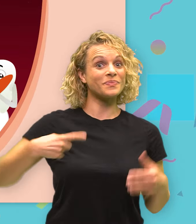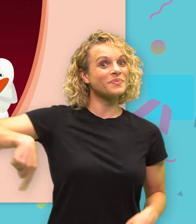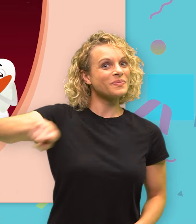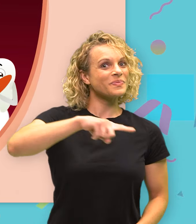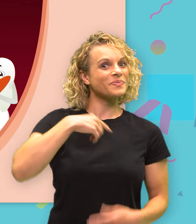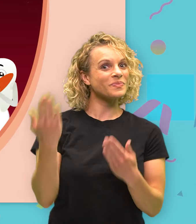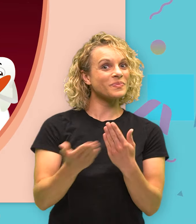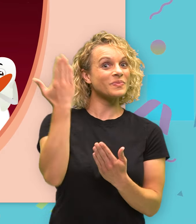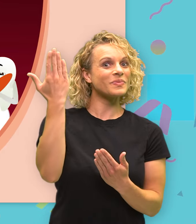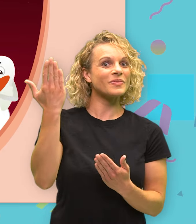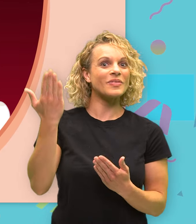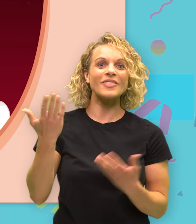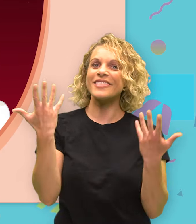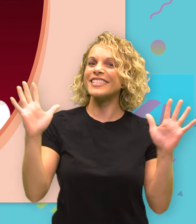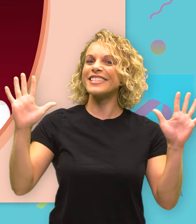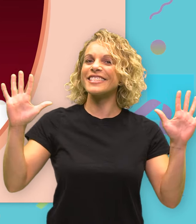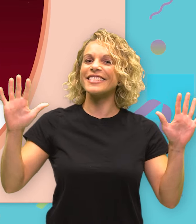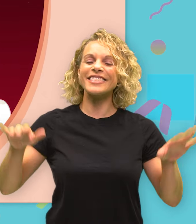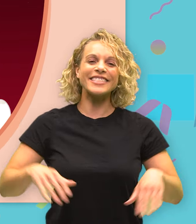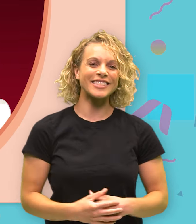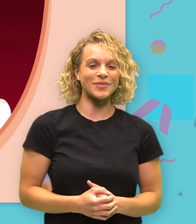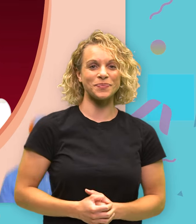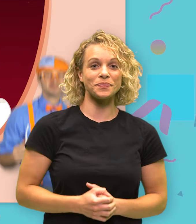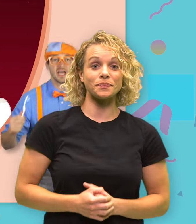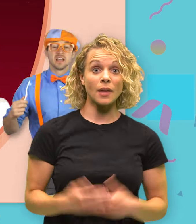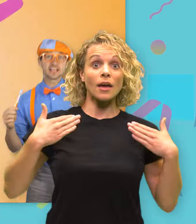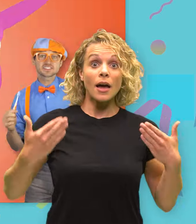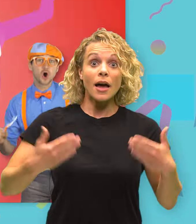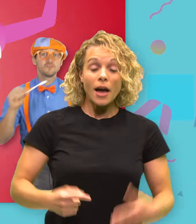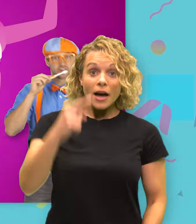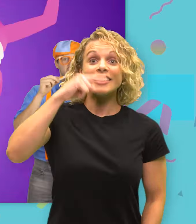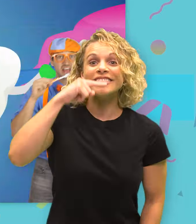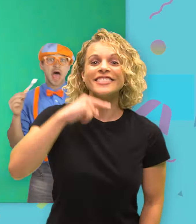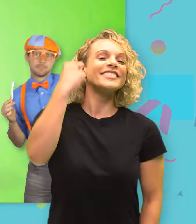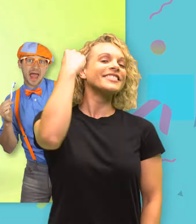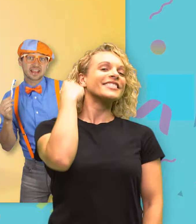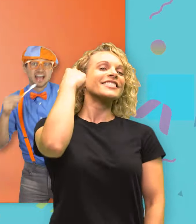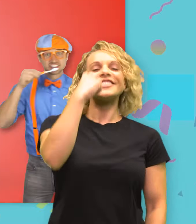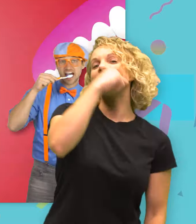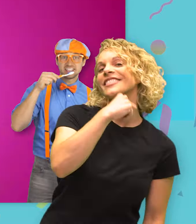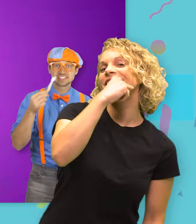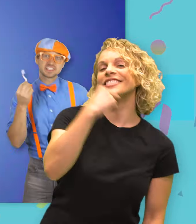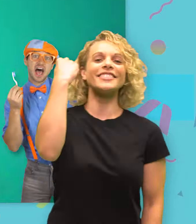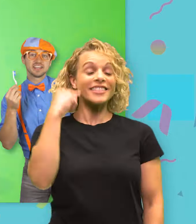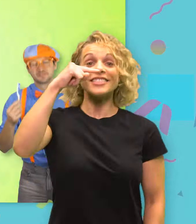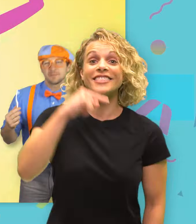are almost done. Let's go front, back, side to side. Front,